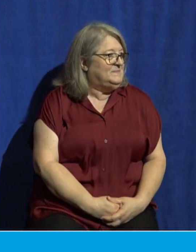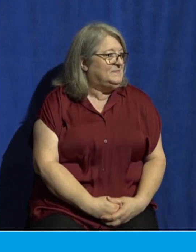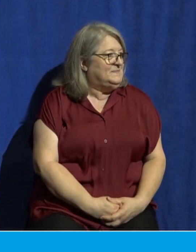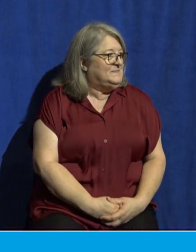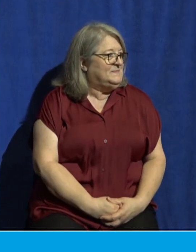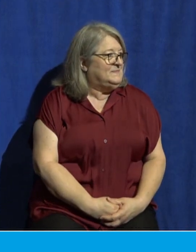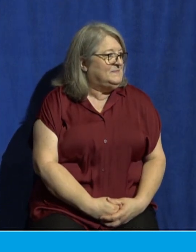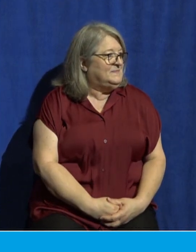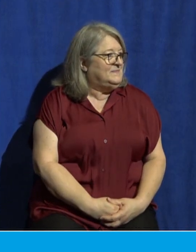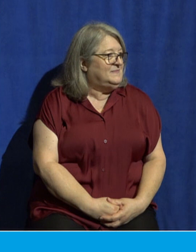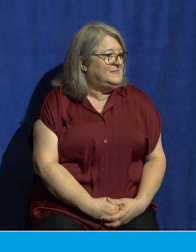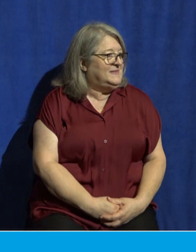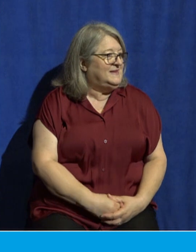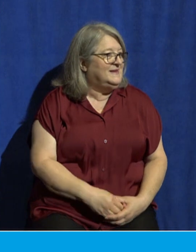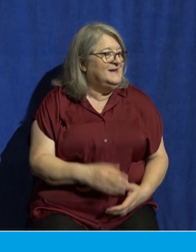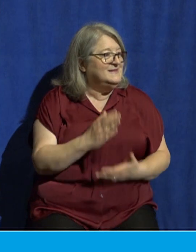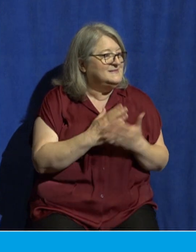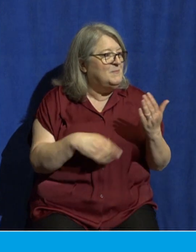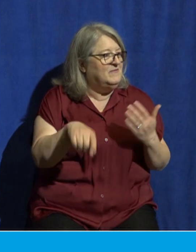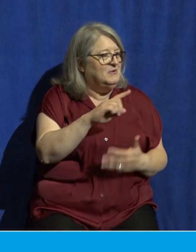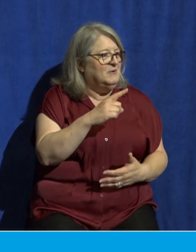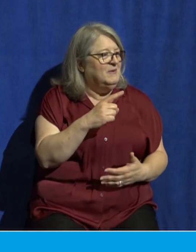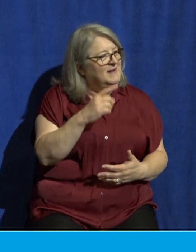Yeah, man, I'm tired, man. I deserve some claps for these kids, man.